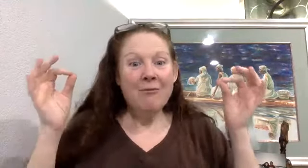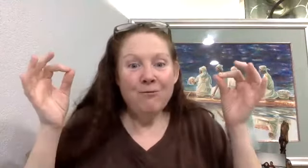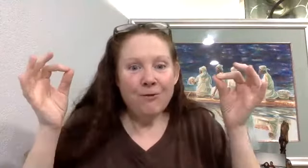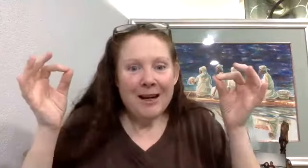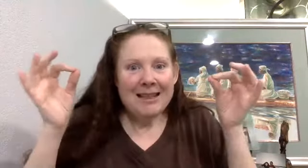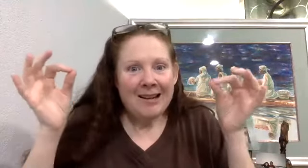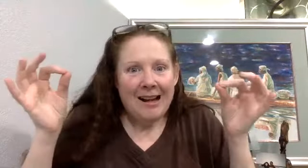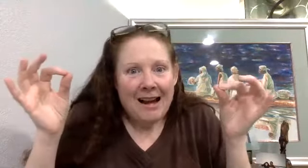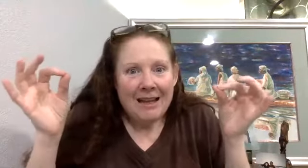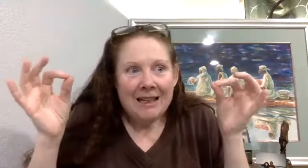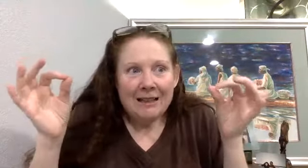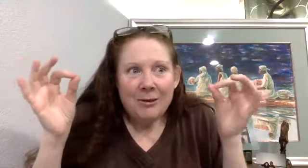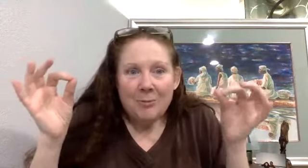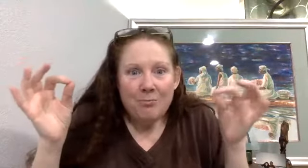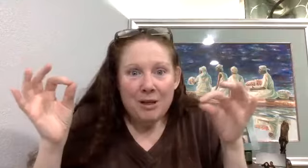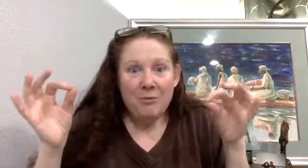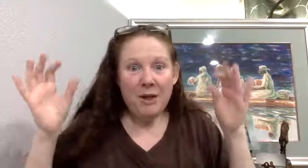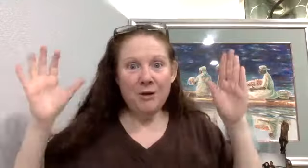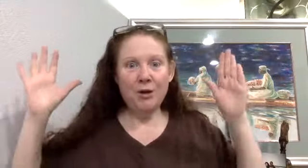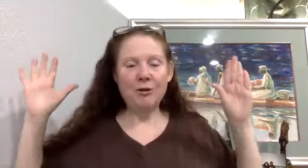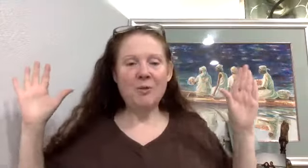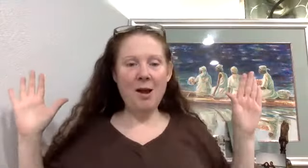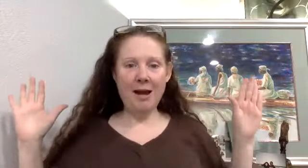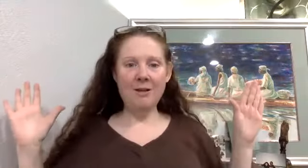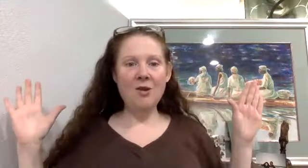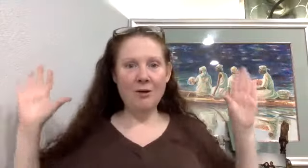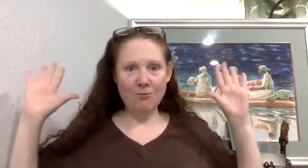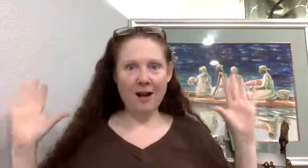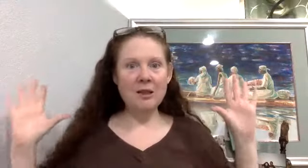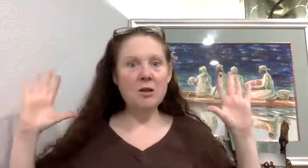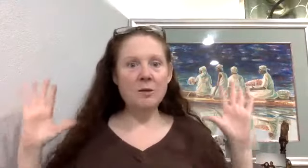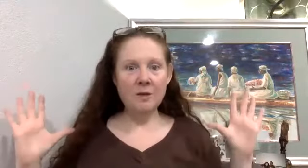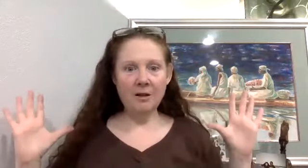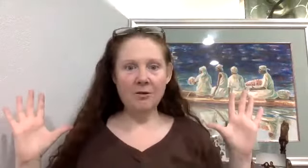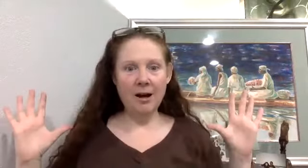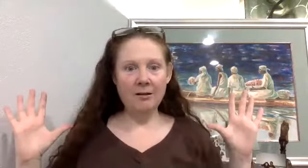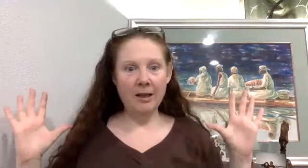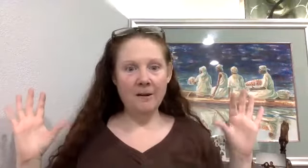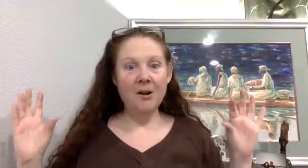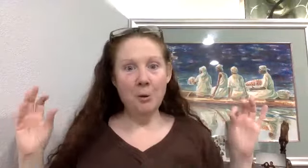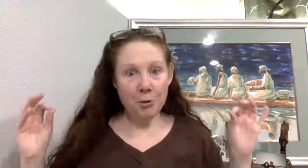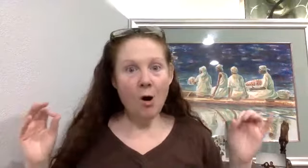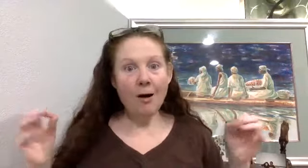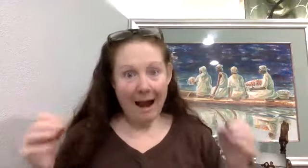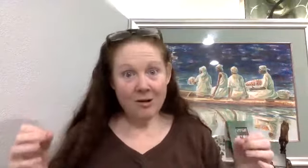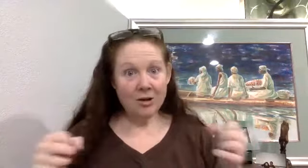Every tiny little millimeter that your spine is not erect. It's not seated correctly. You are actually